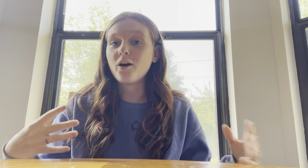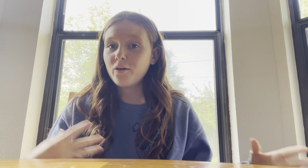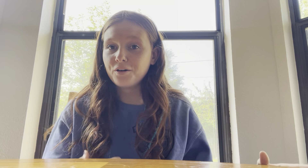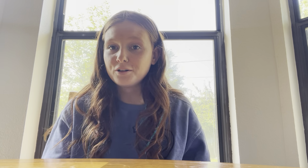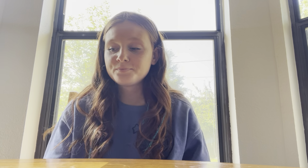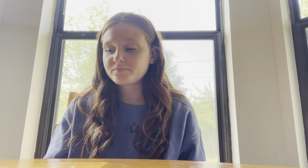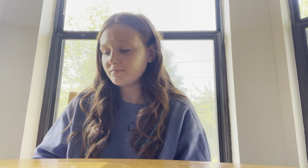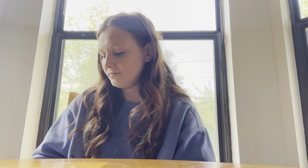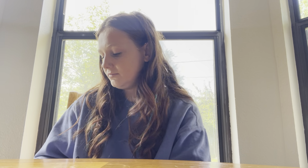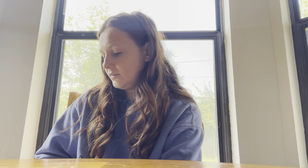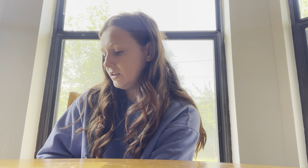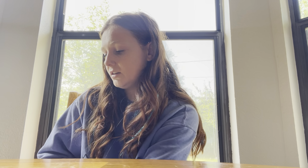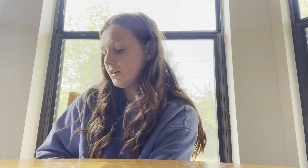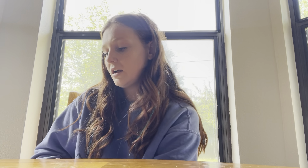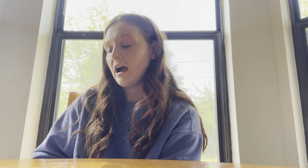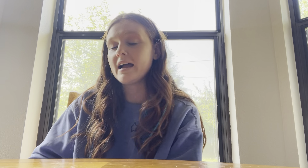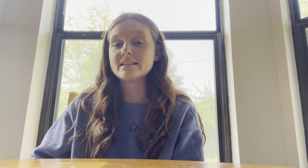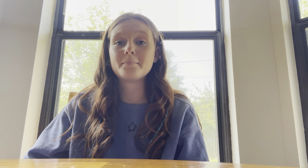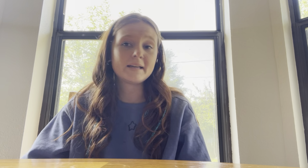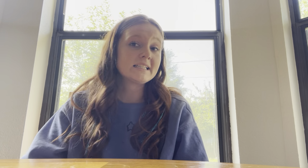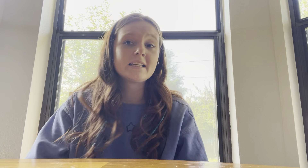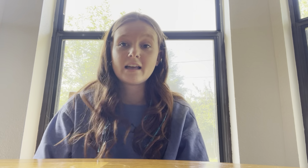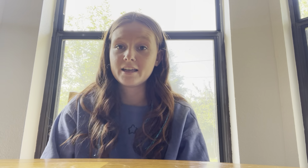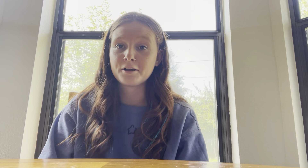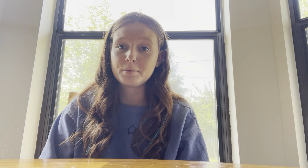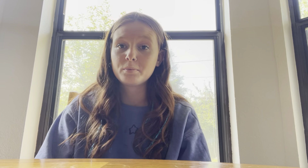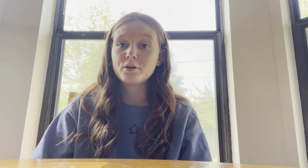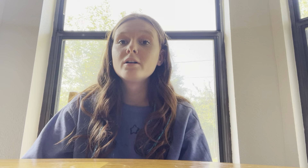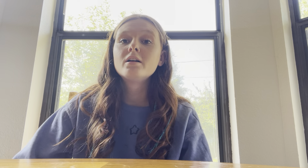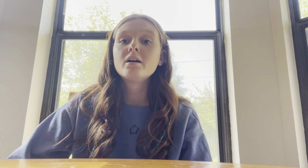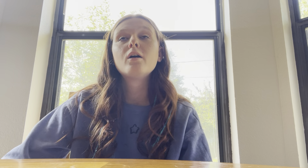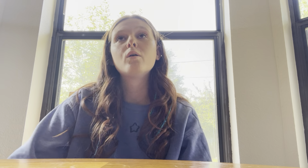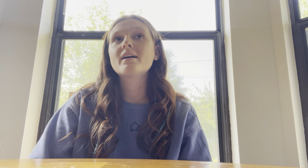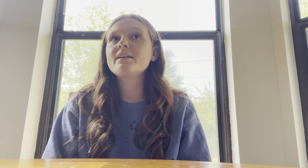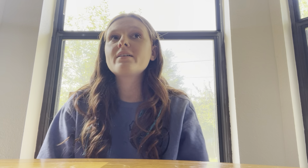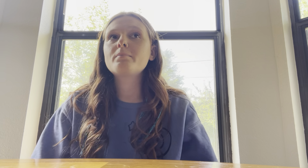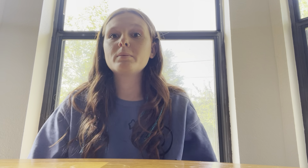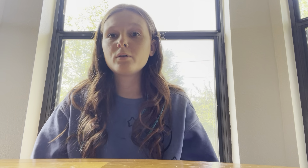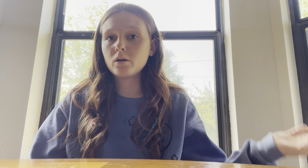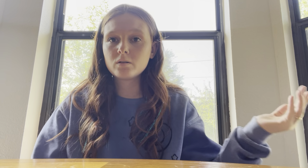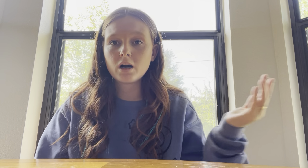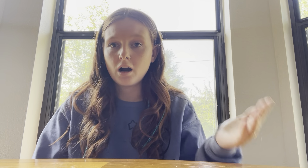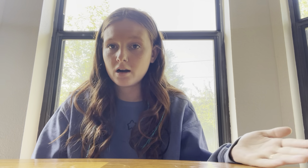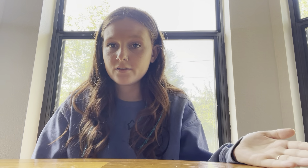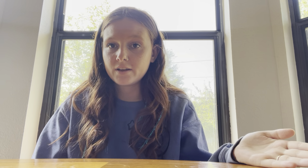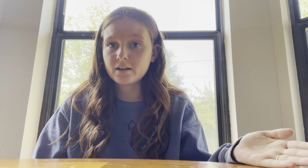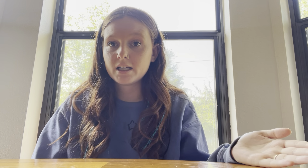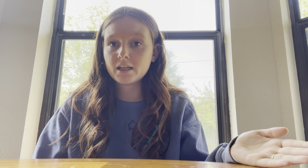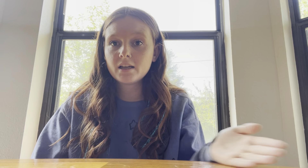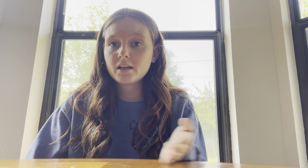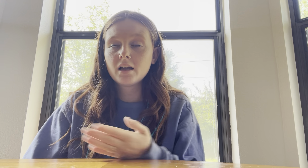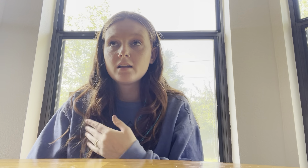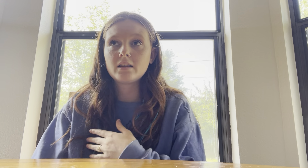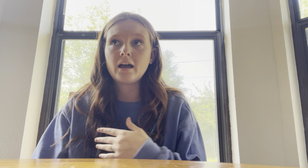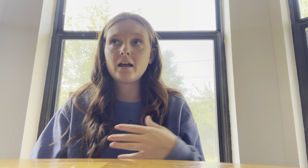whole, it's amazing that hearing people, or even people who are hard of hearing, that